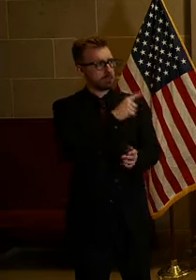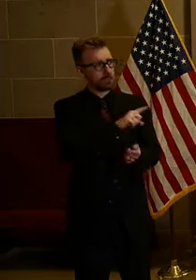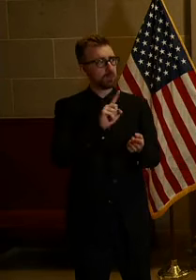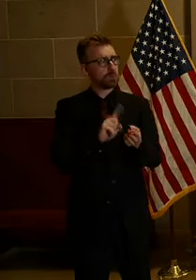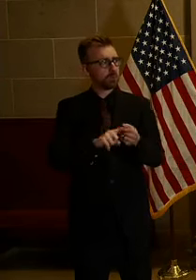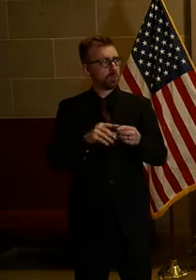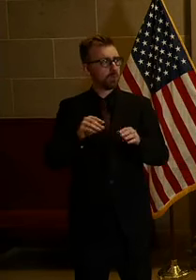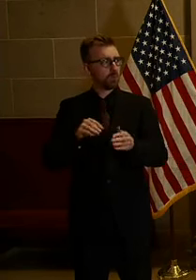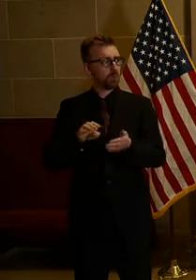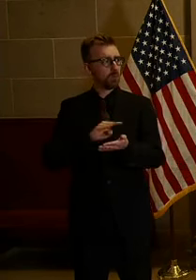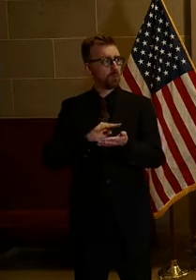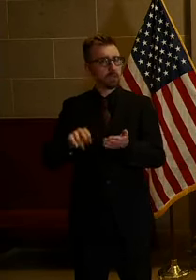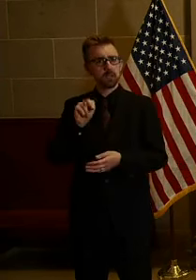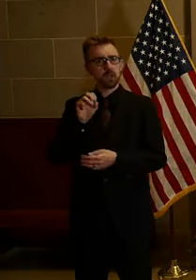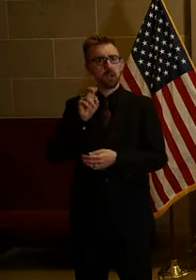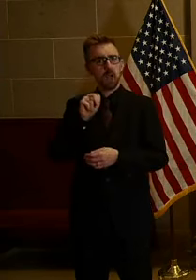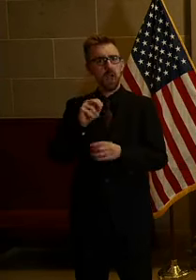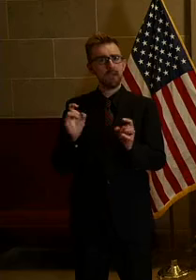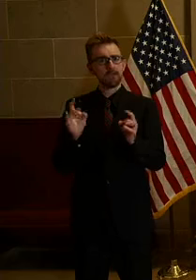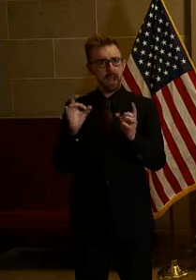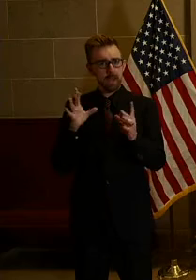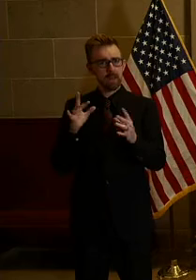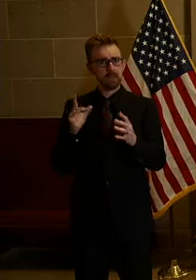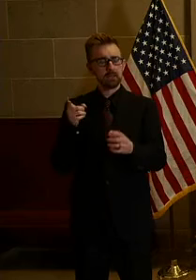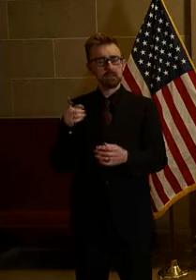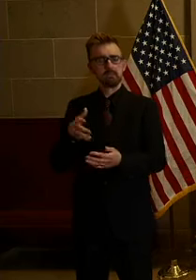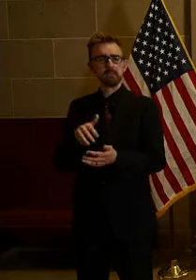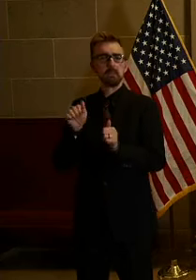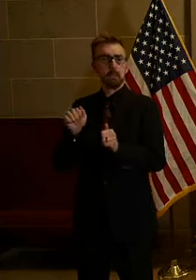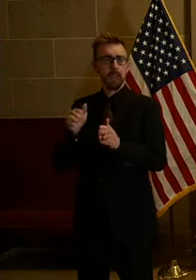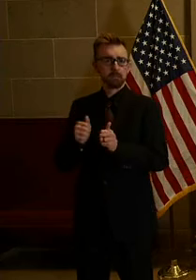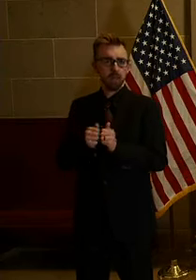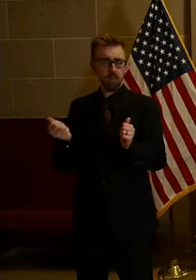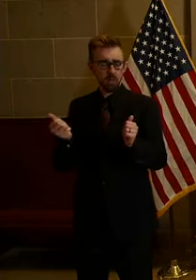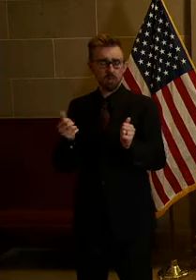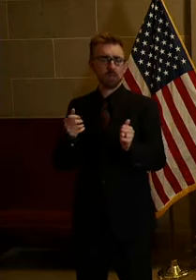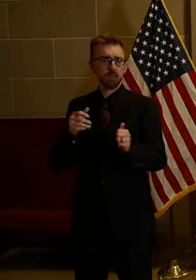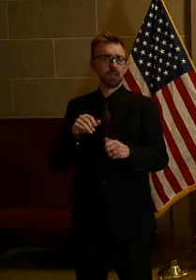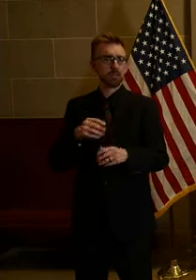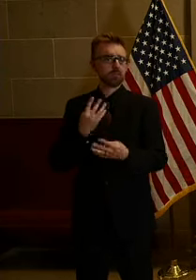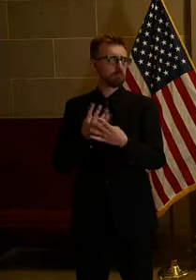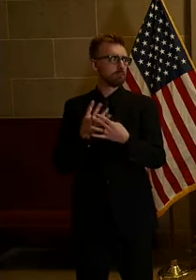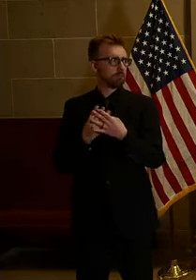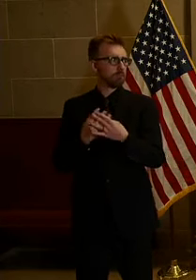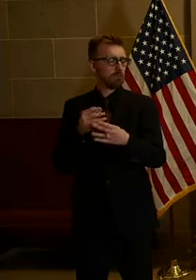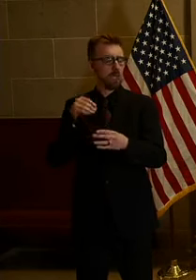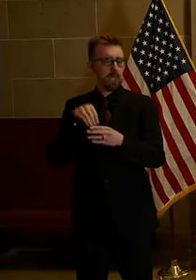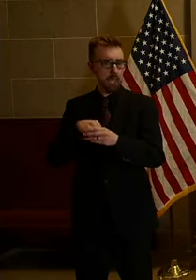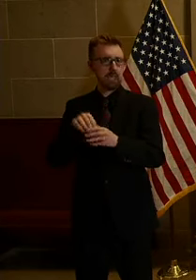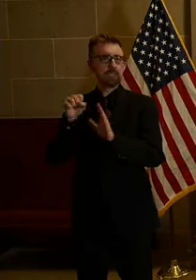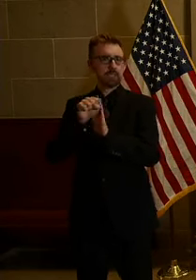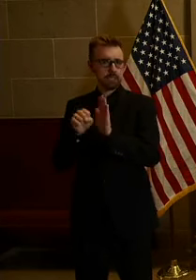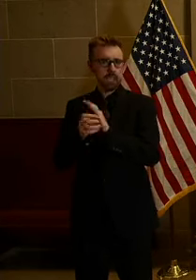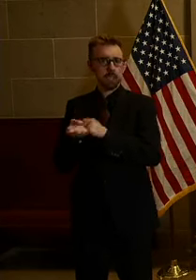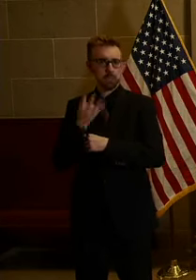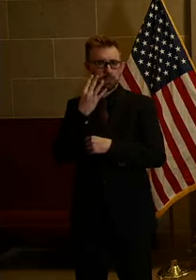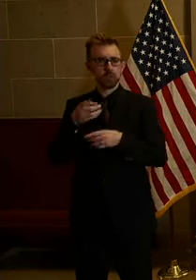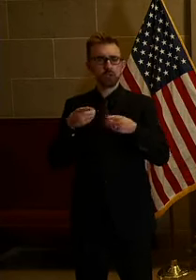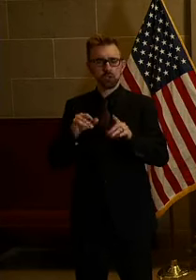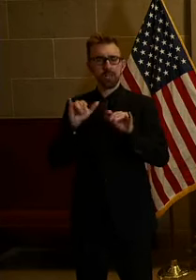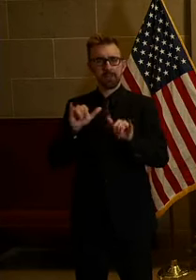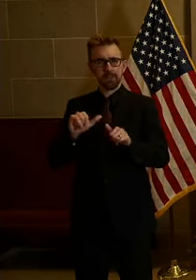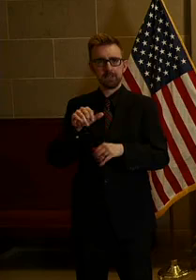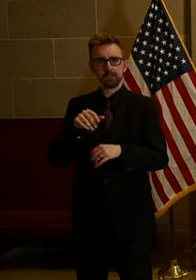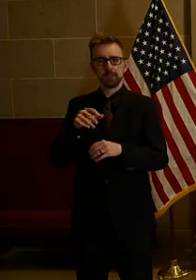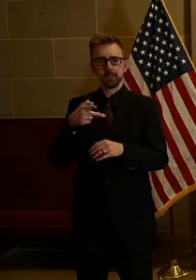release of nonviolent vulnerable inmates who are serving prison sentence in state correctional centers during the coronavirus coronavirus